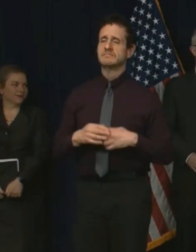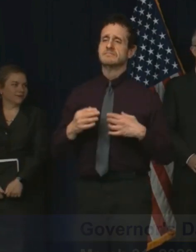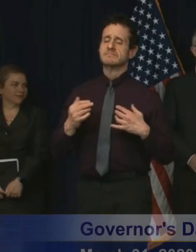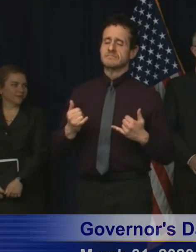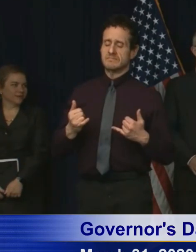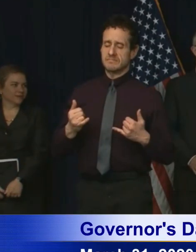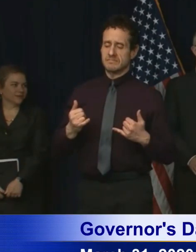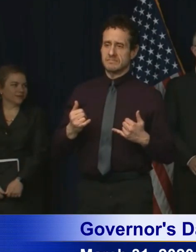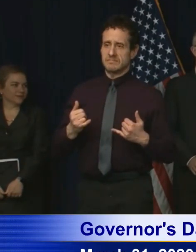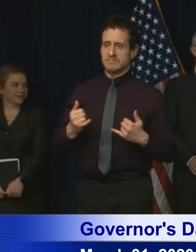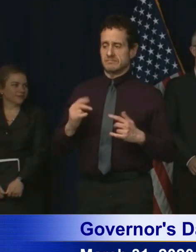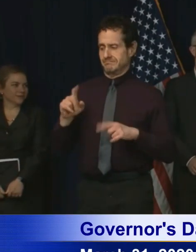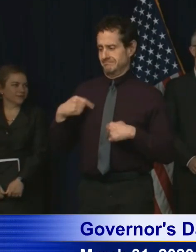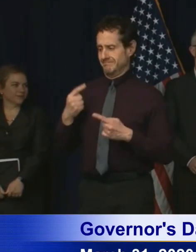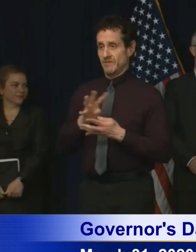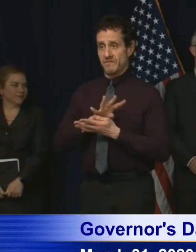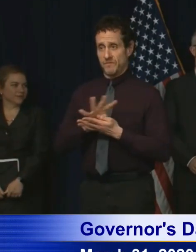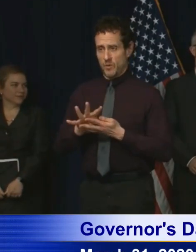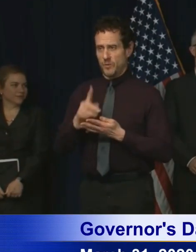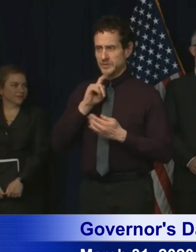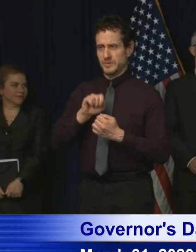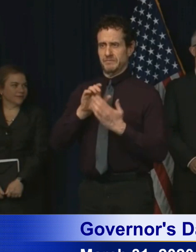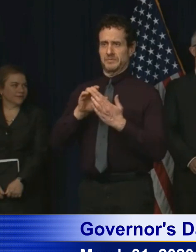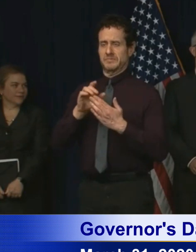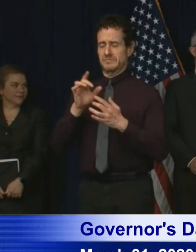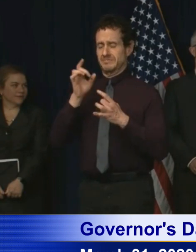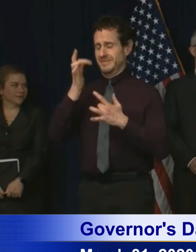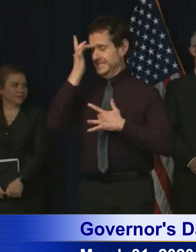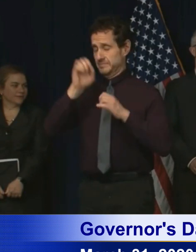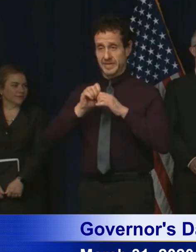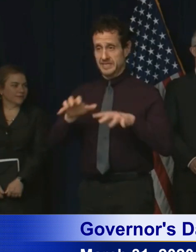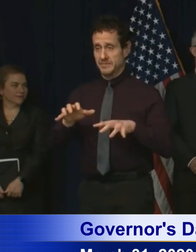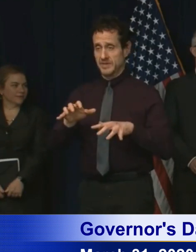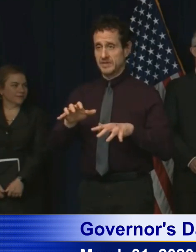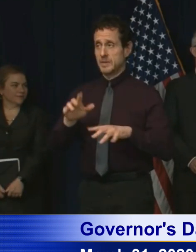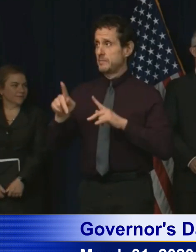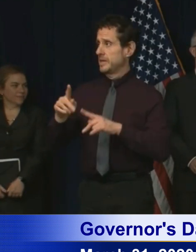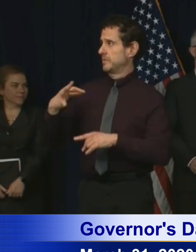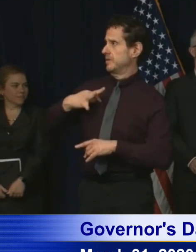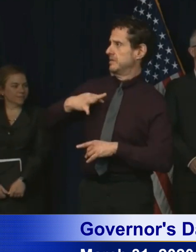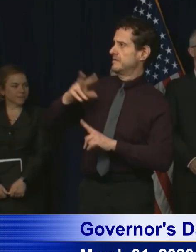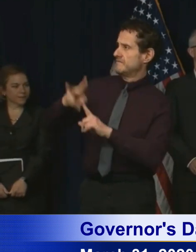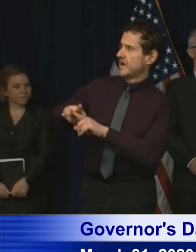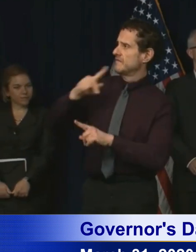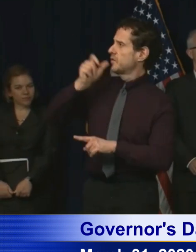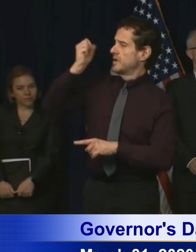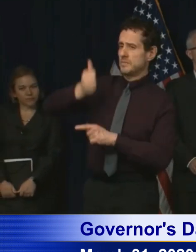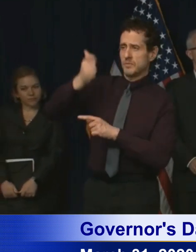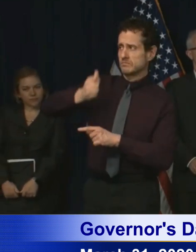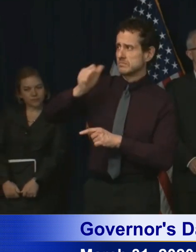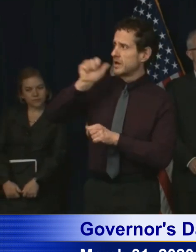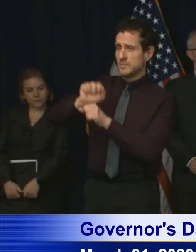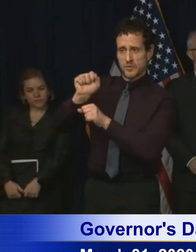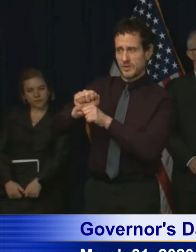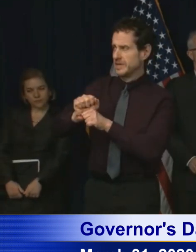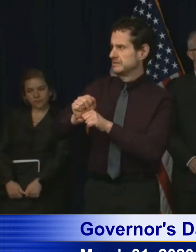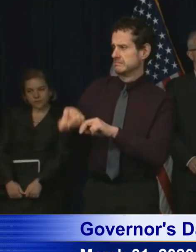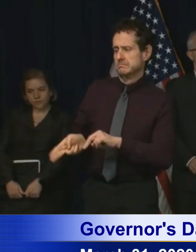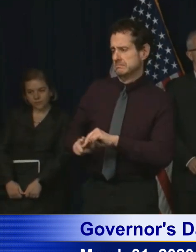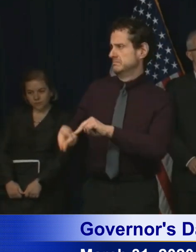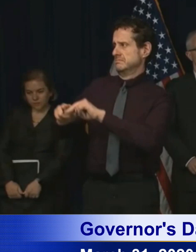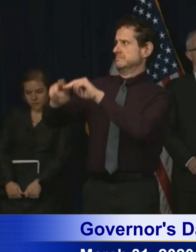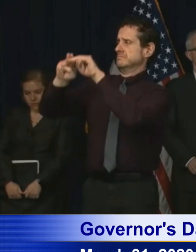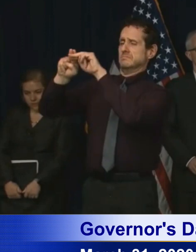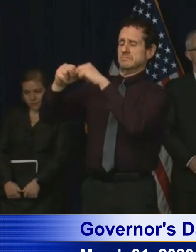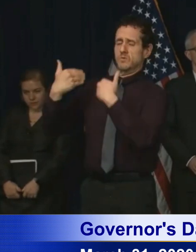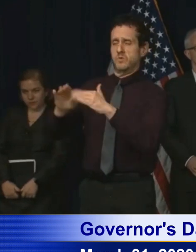fourth week of this pandemic, we are seeing claims for unemployment benefits rise to unbelievable levels. These staggering